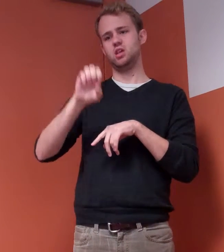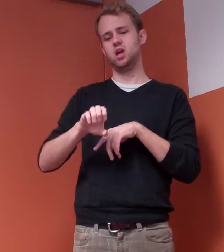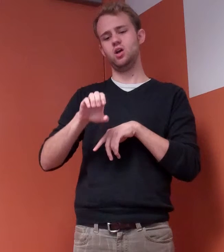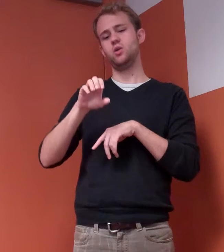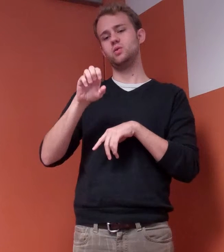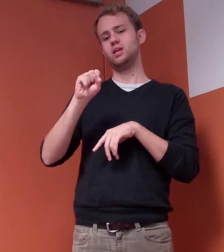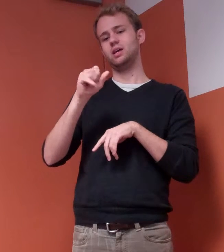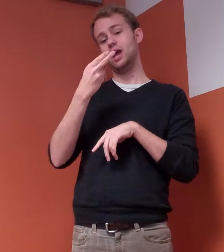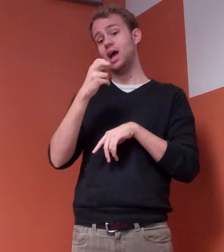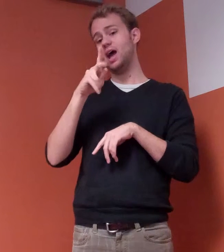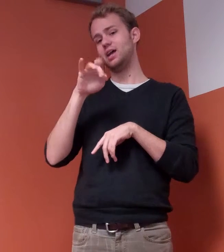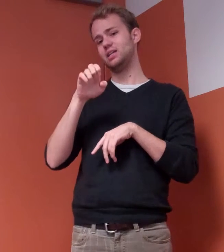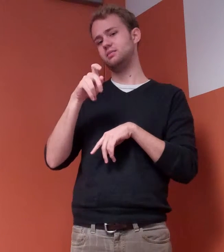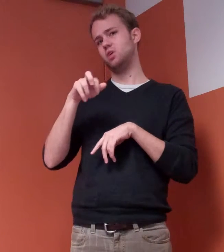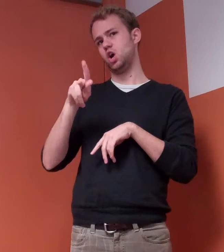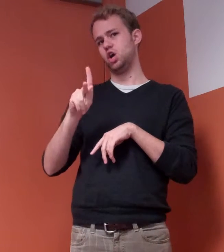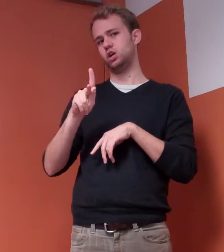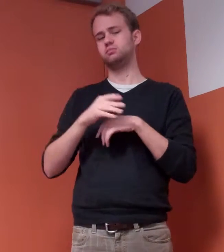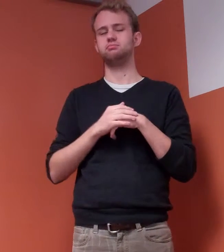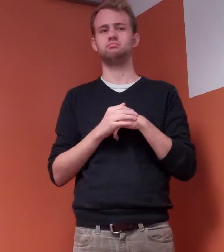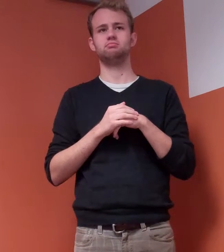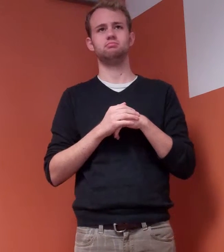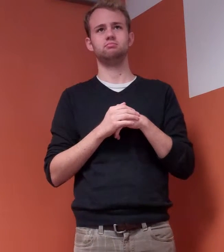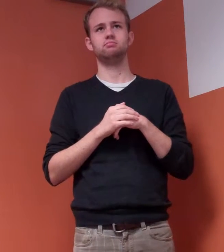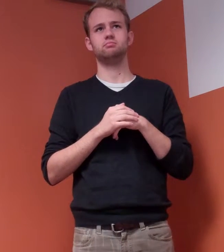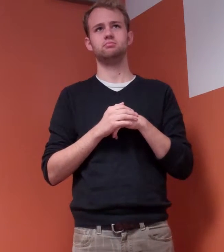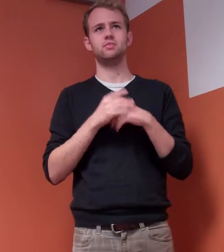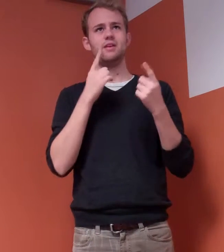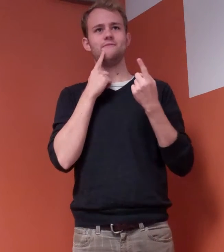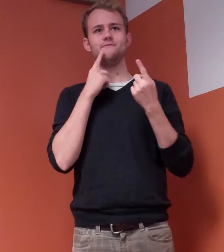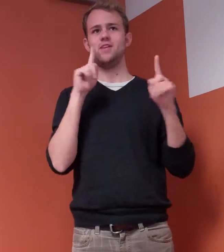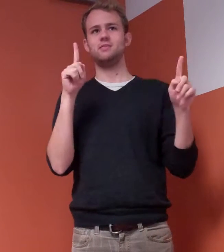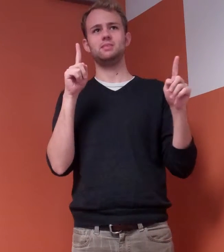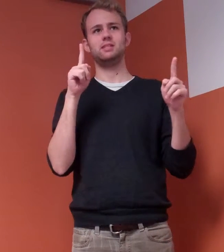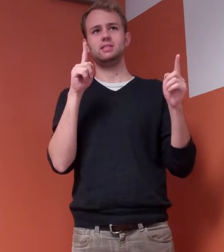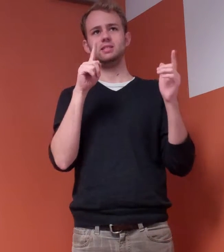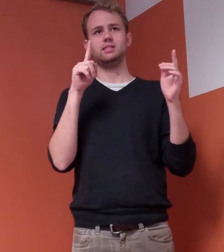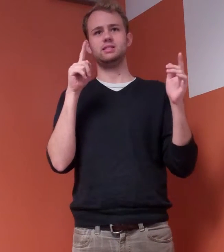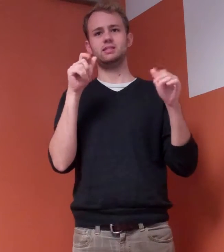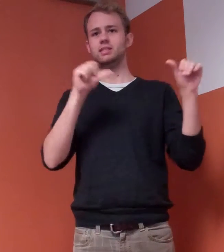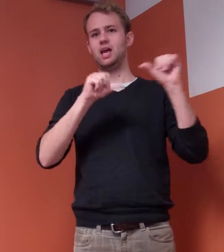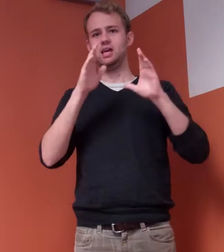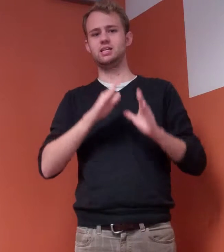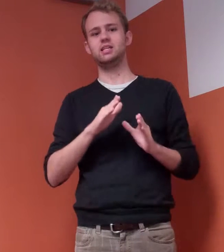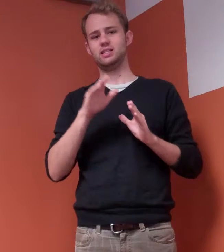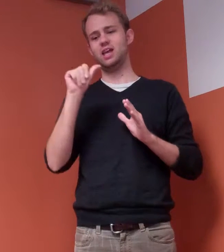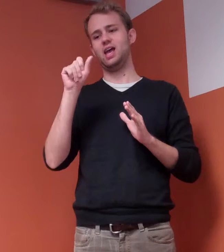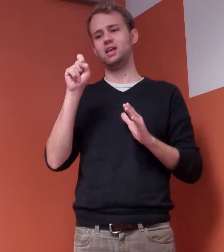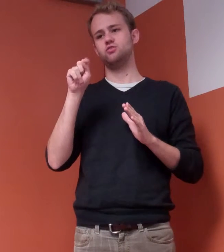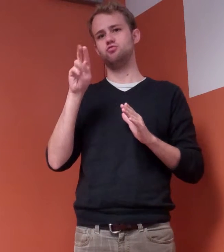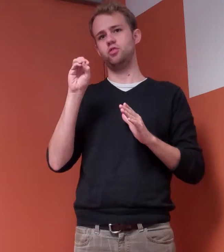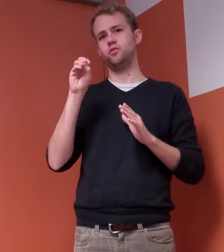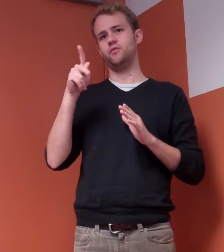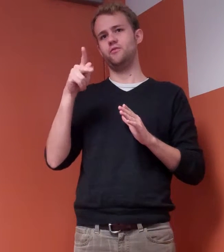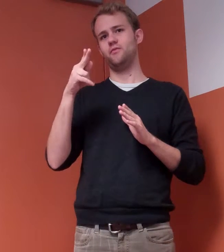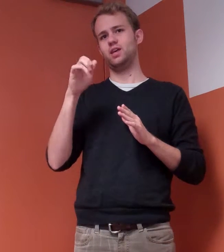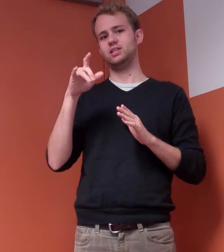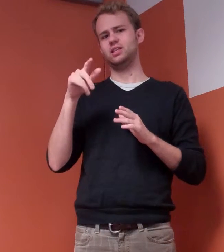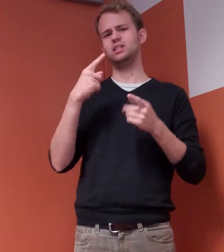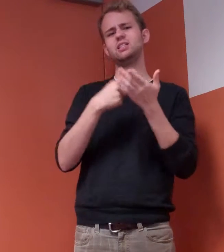Science had brought in some Nobel laureate in astrophysics to talk about redshift theory. And an Old Testament